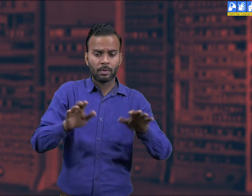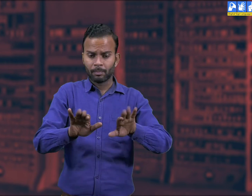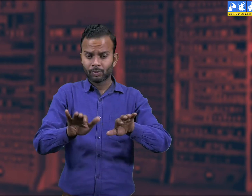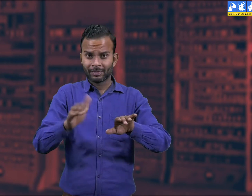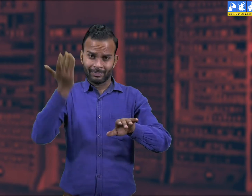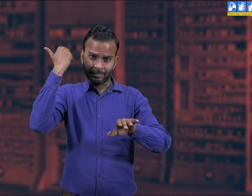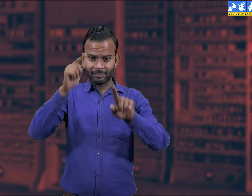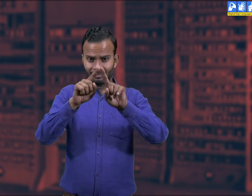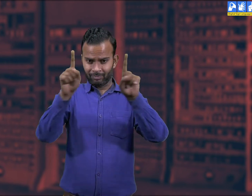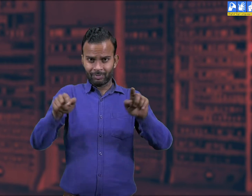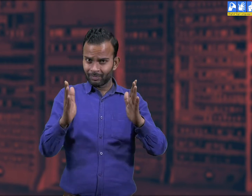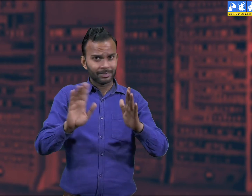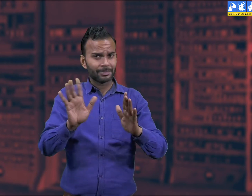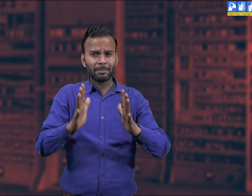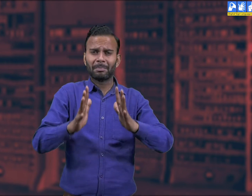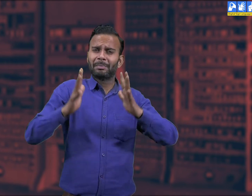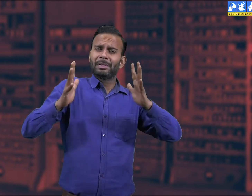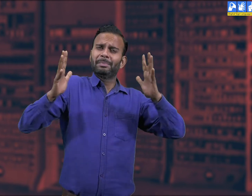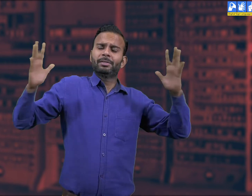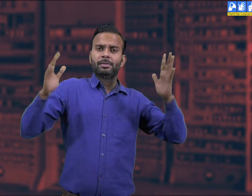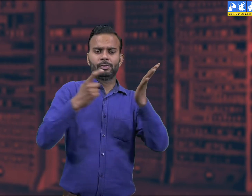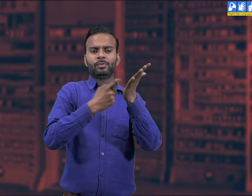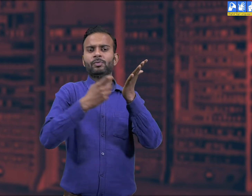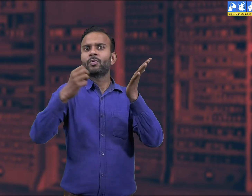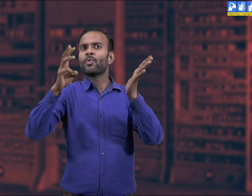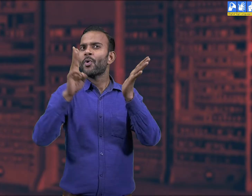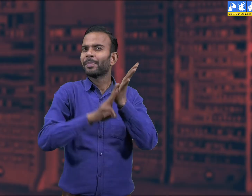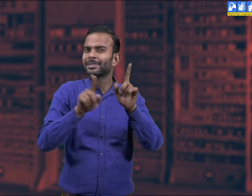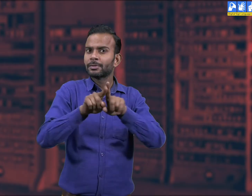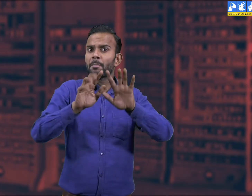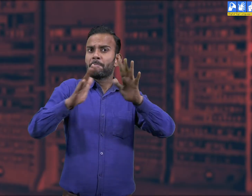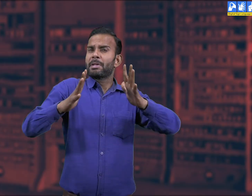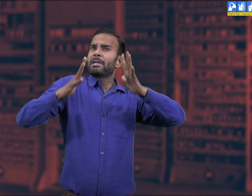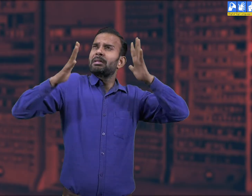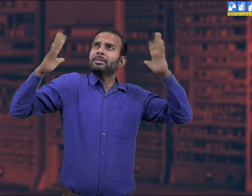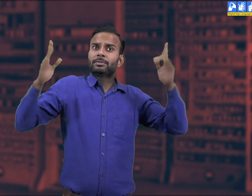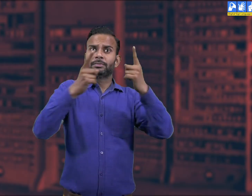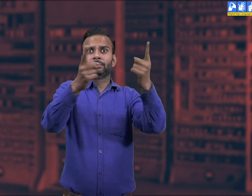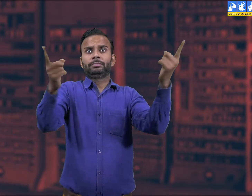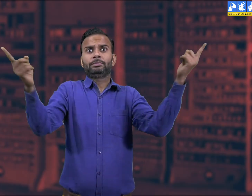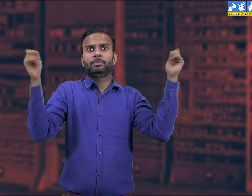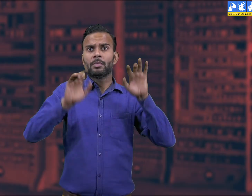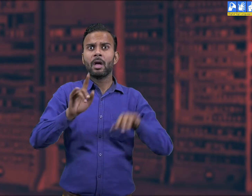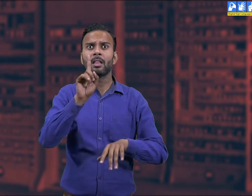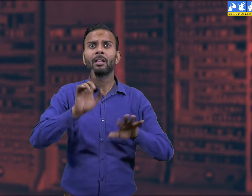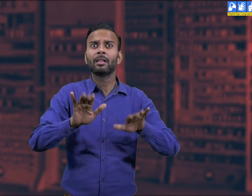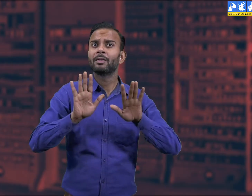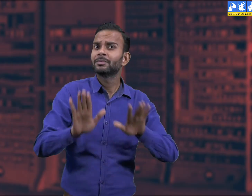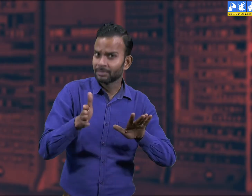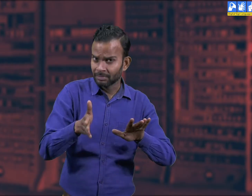size. The first computer was very large in size, taking up entire room space.